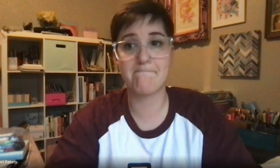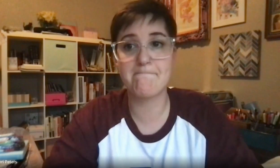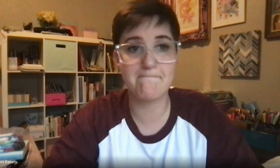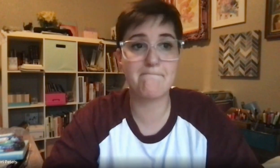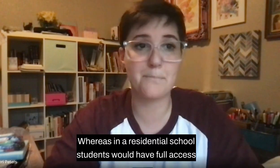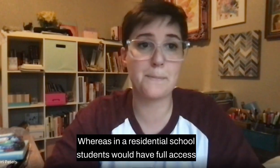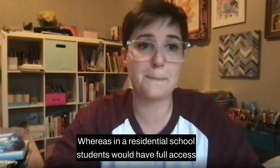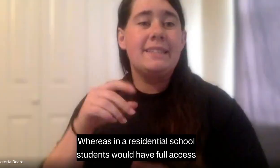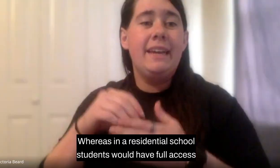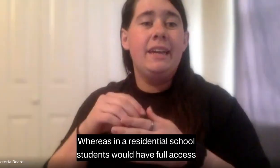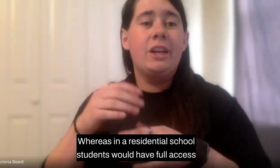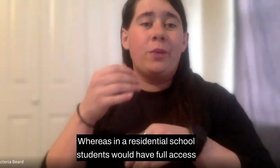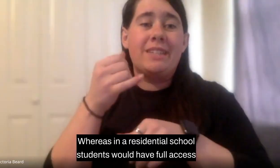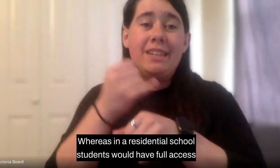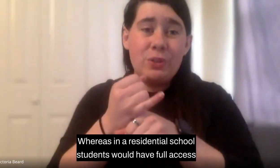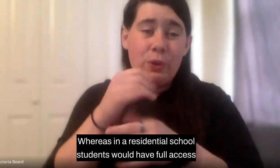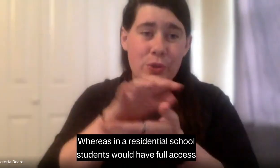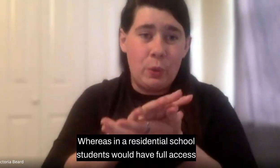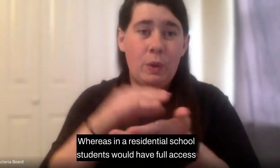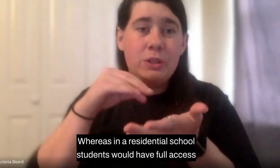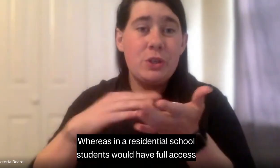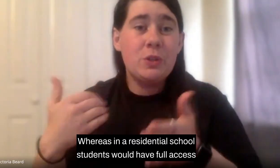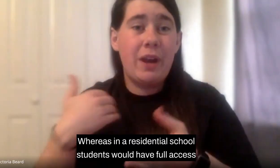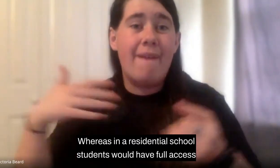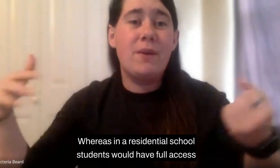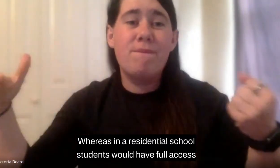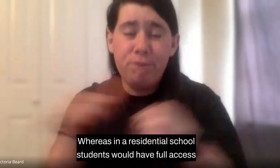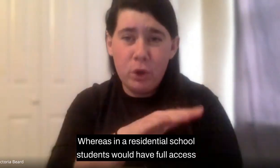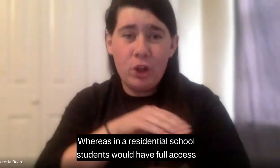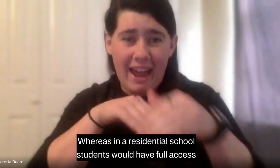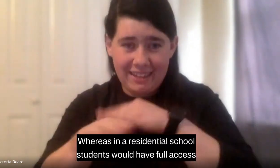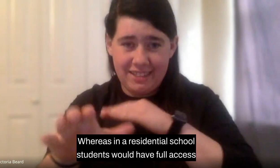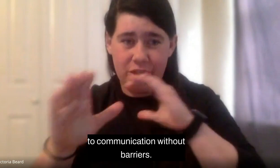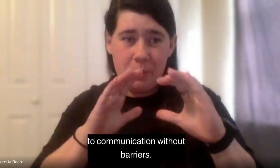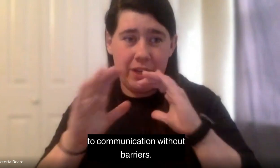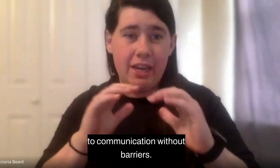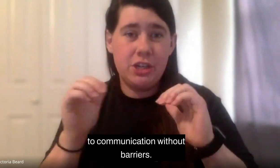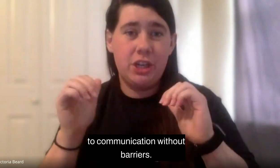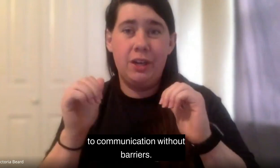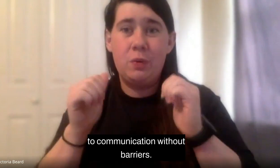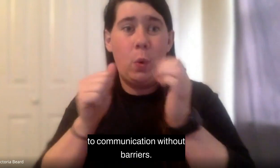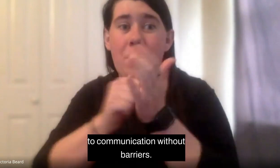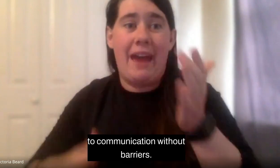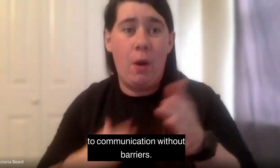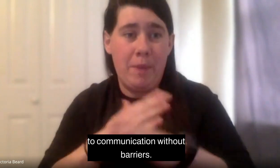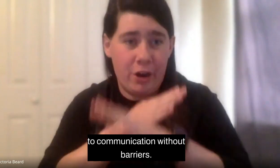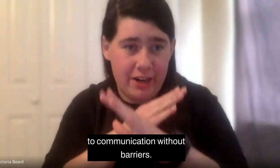Whereas in a residential school, students would have full access to communication without barriers.